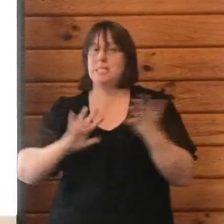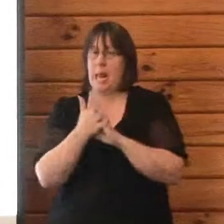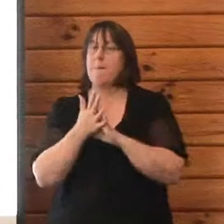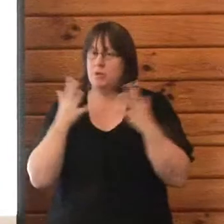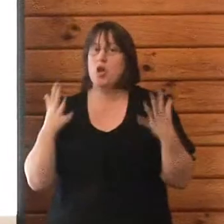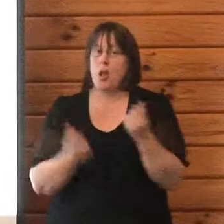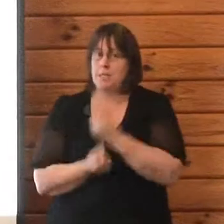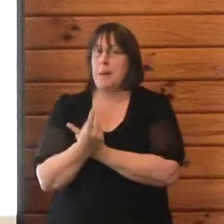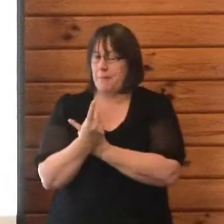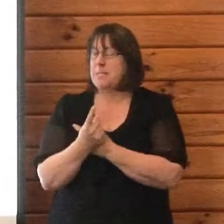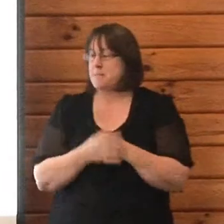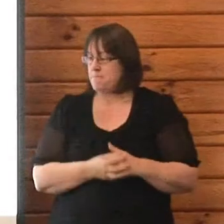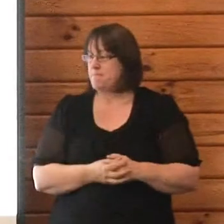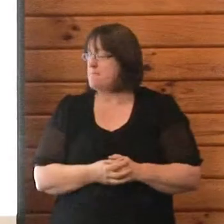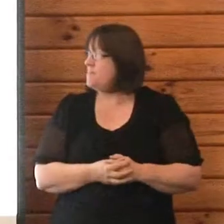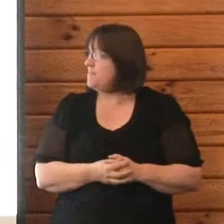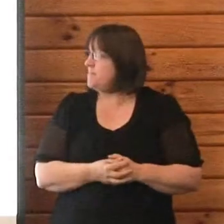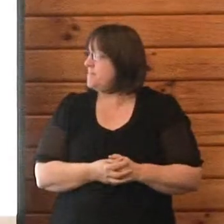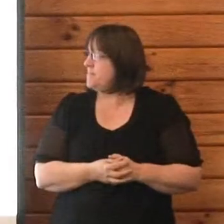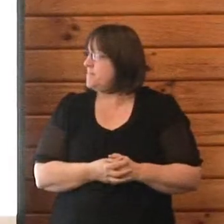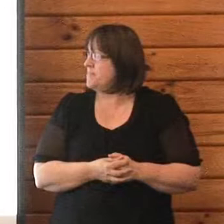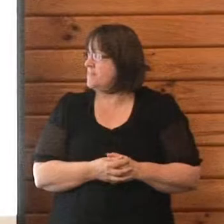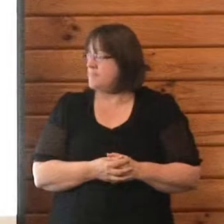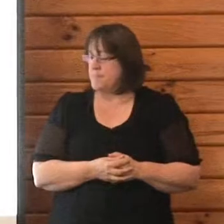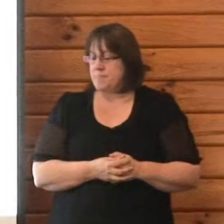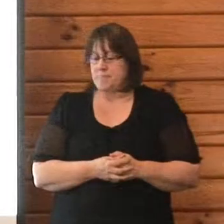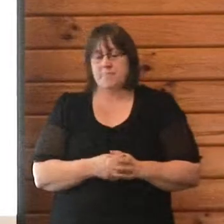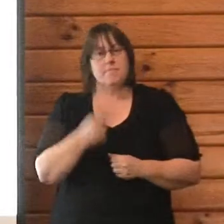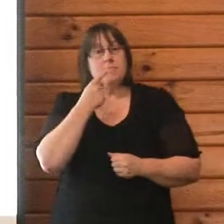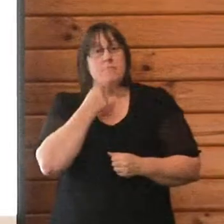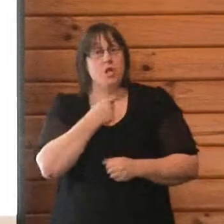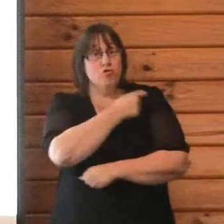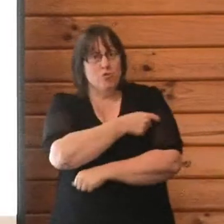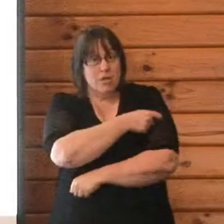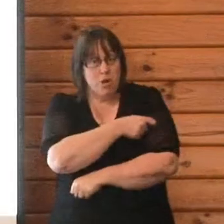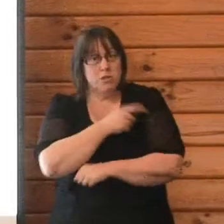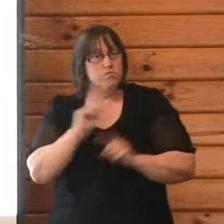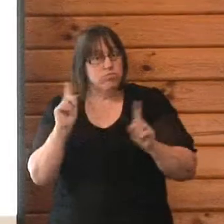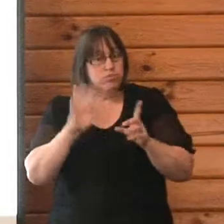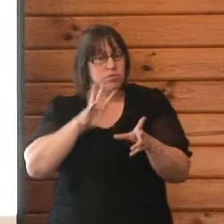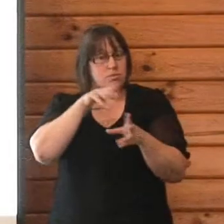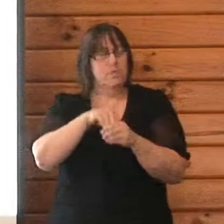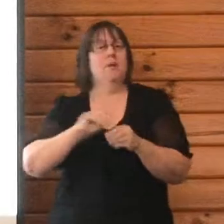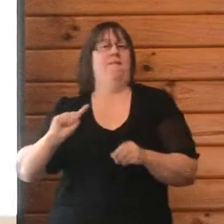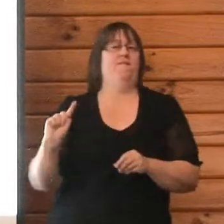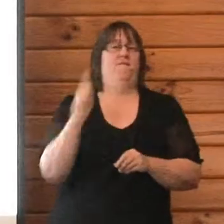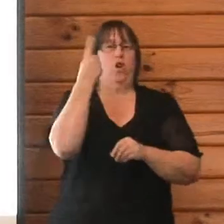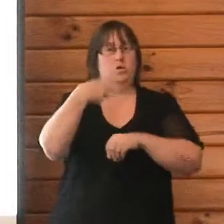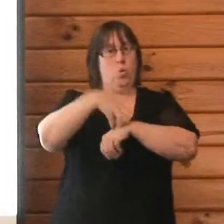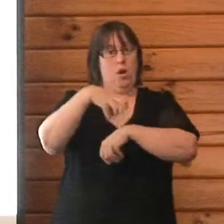was. So Red Cross was one of the first to respond, and our intent is to be one of the